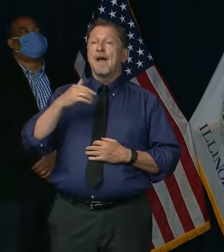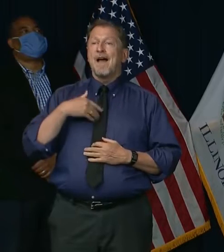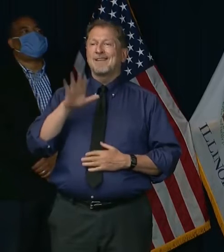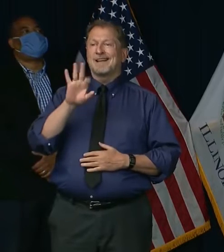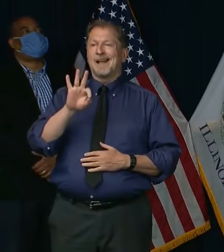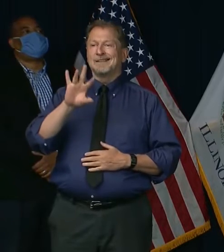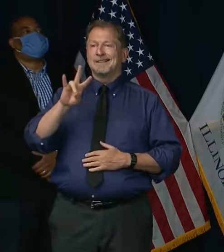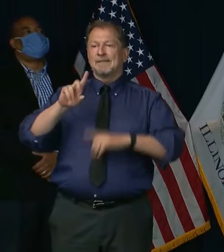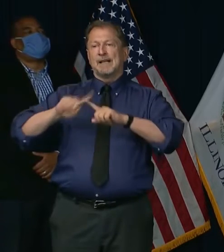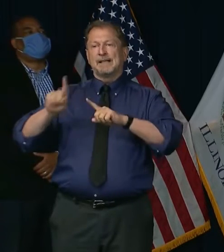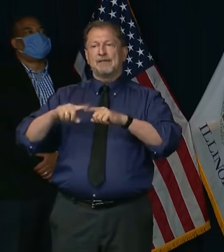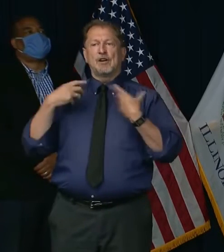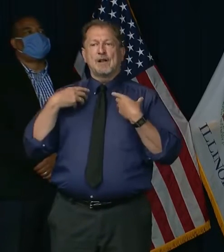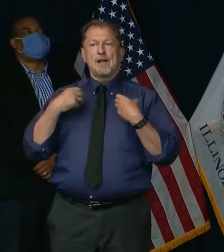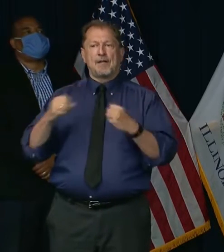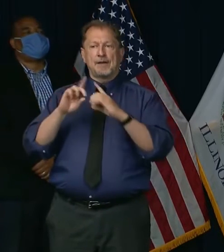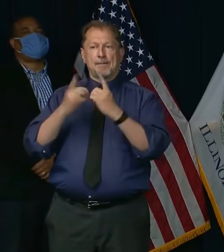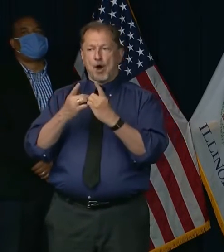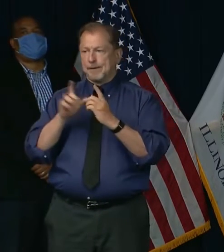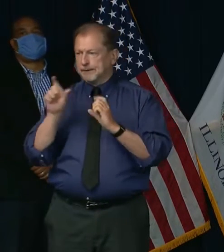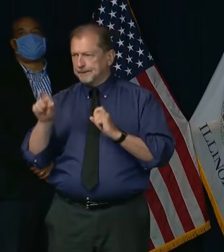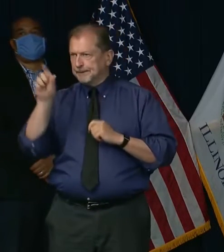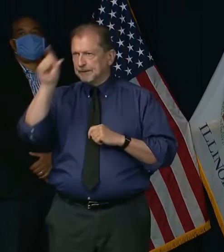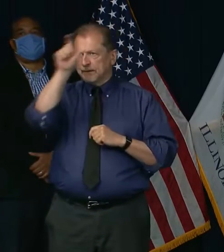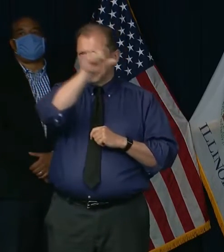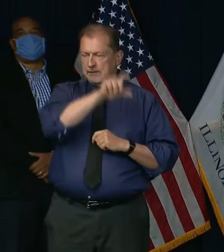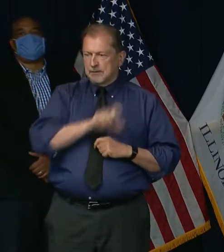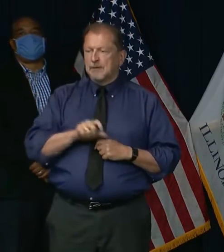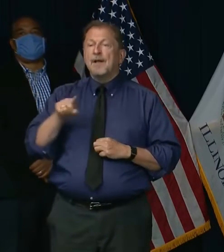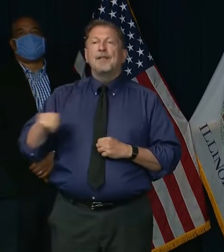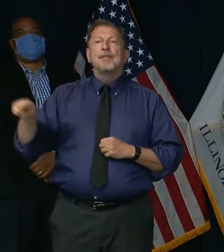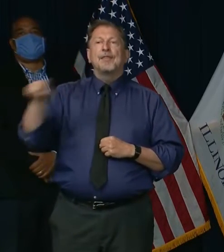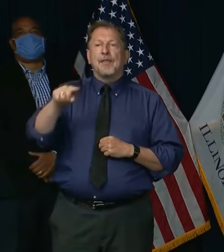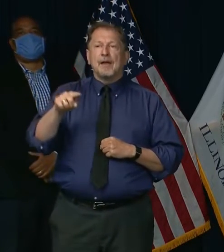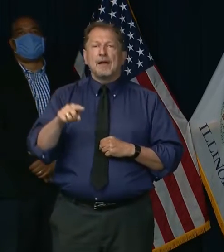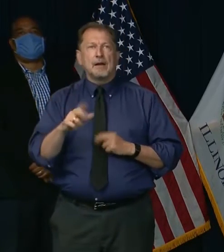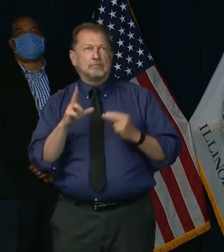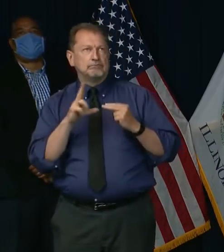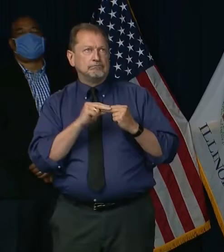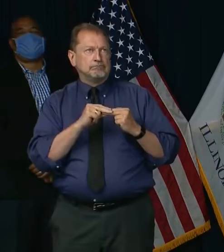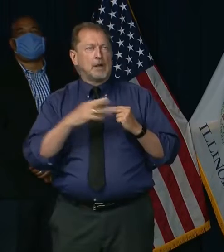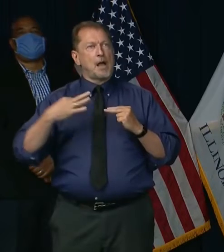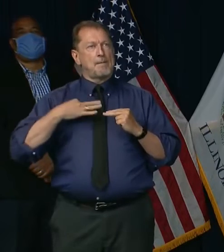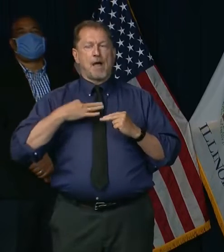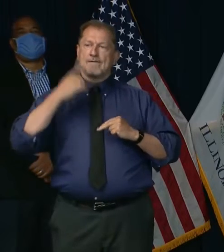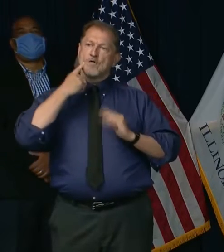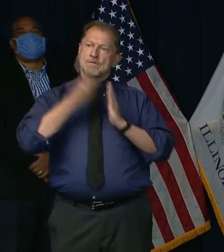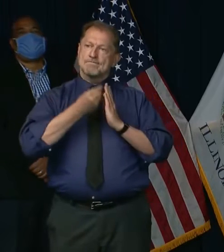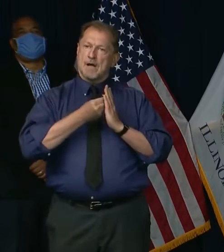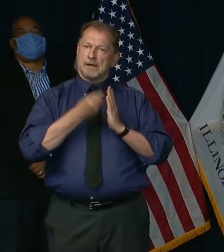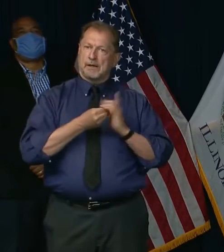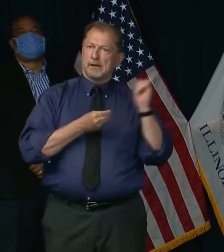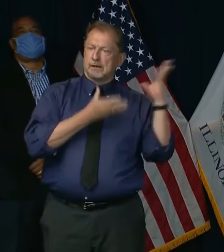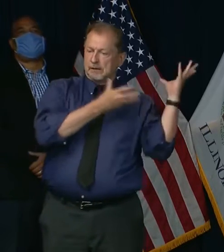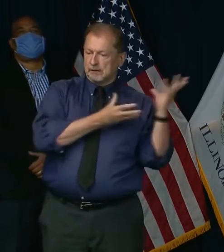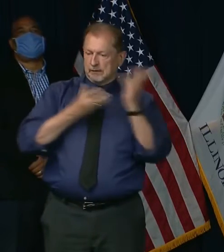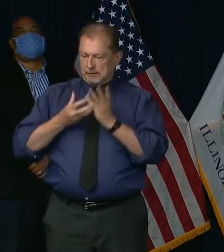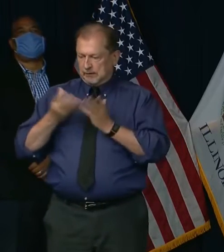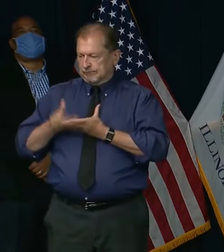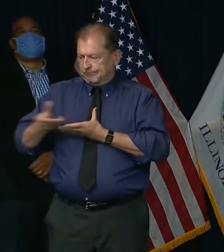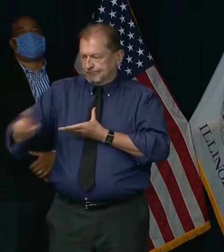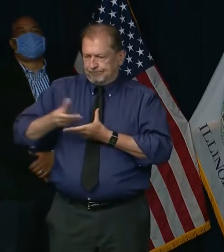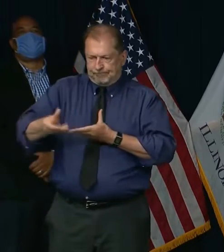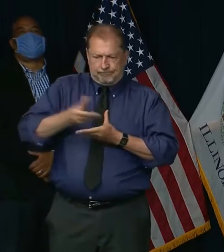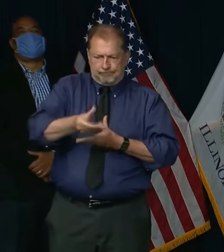health departments are participating and have applied for funding supported in total by